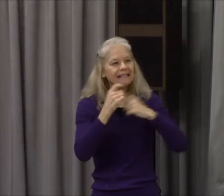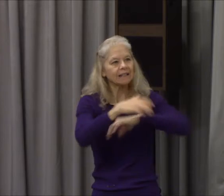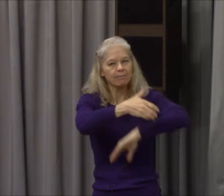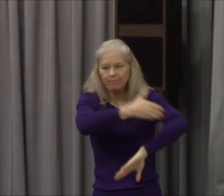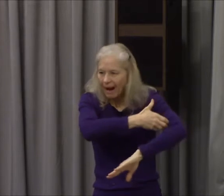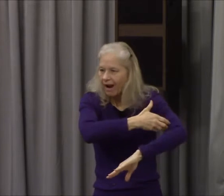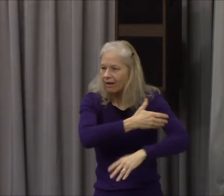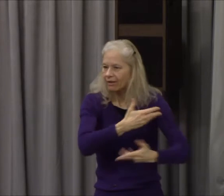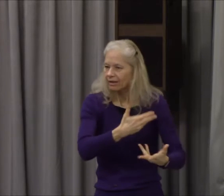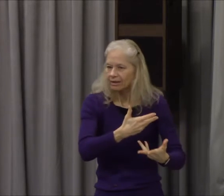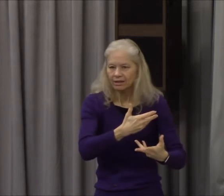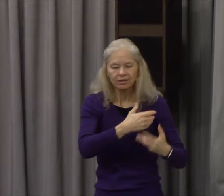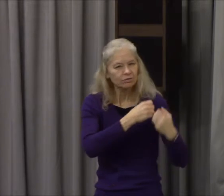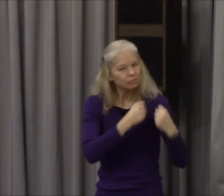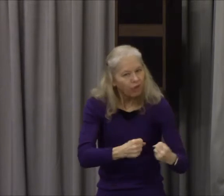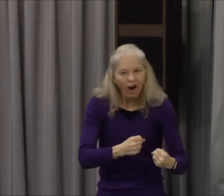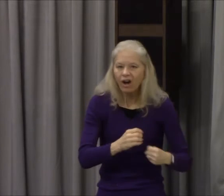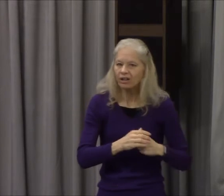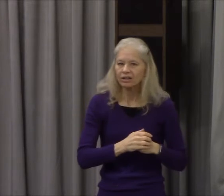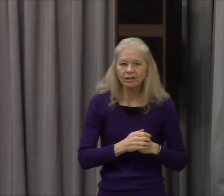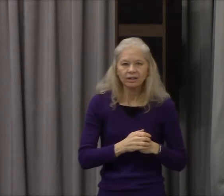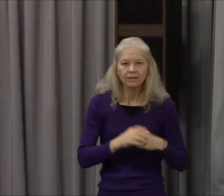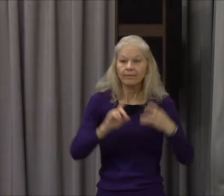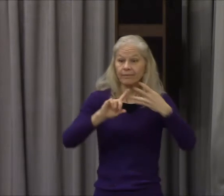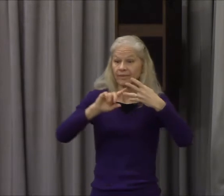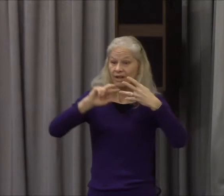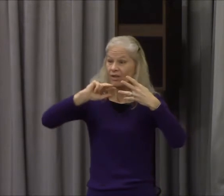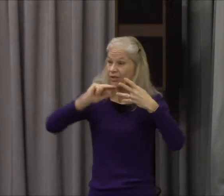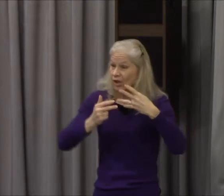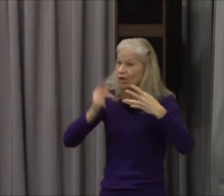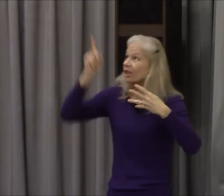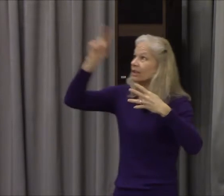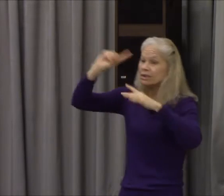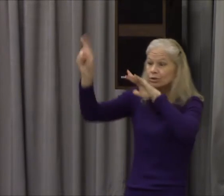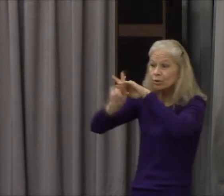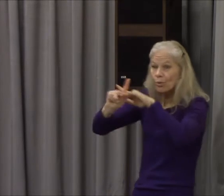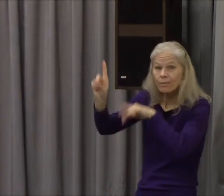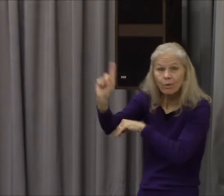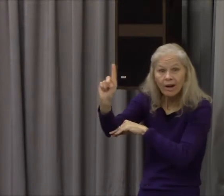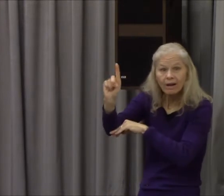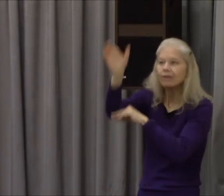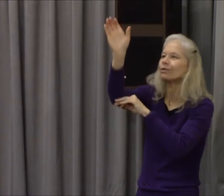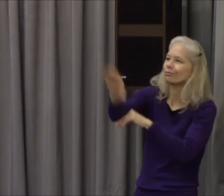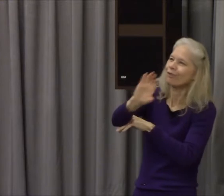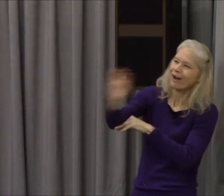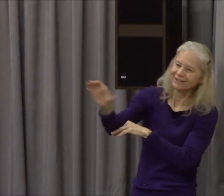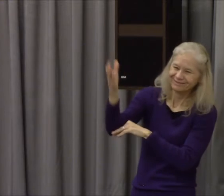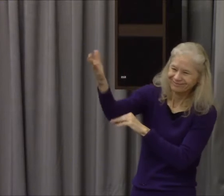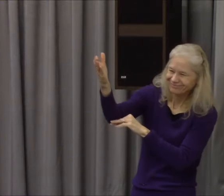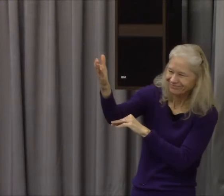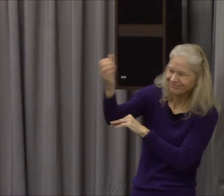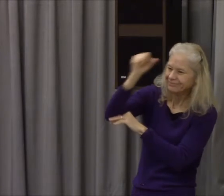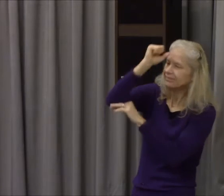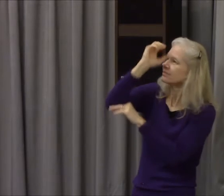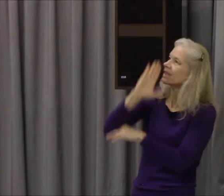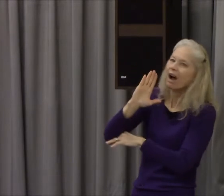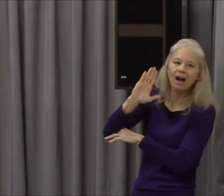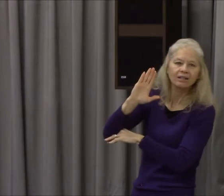Christ on the cross of Calvary once and for all and God was saying watch what I do for you world